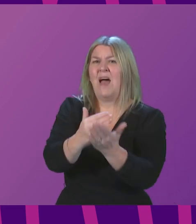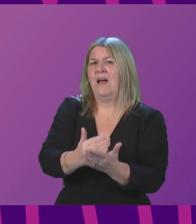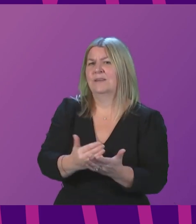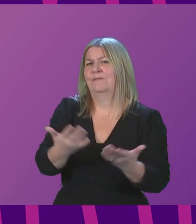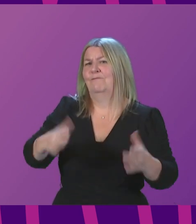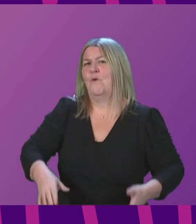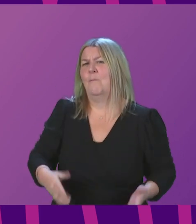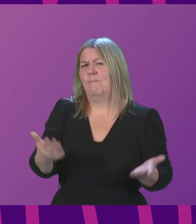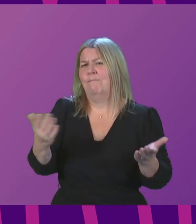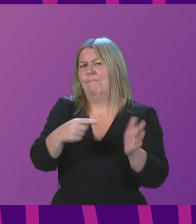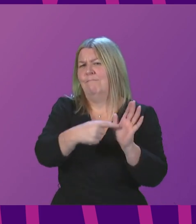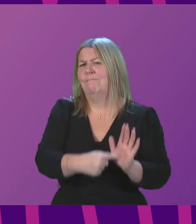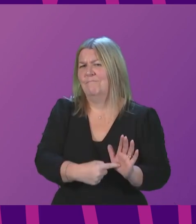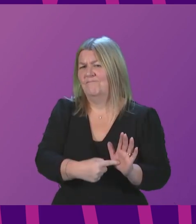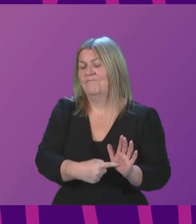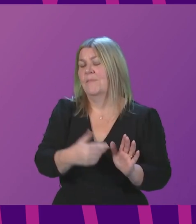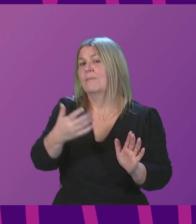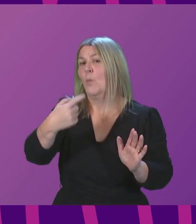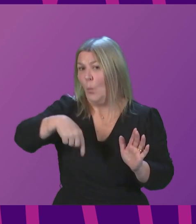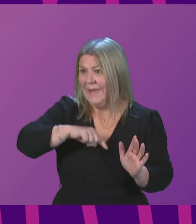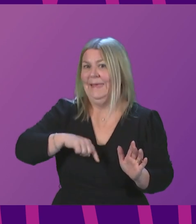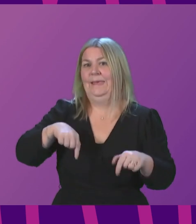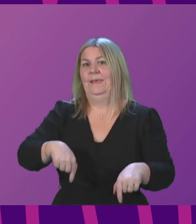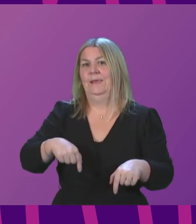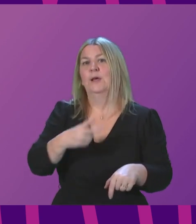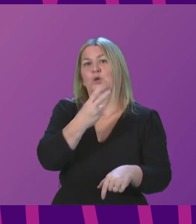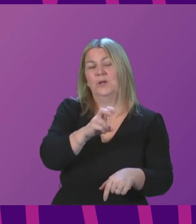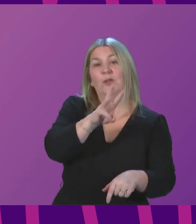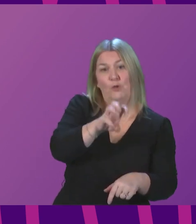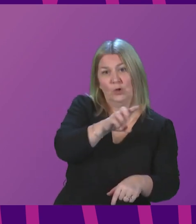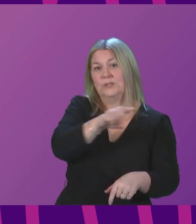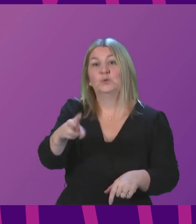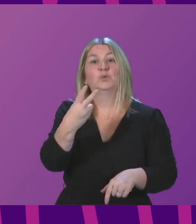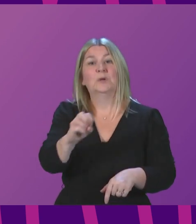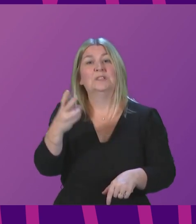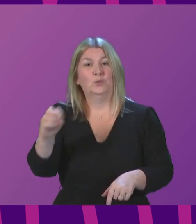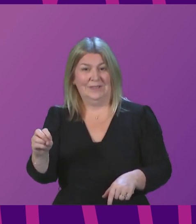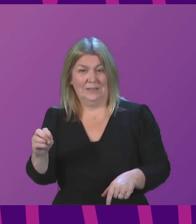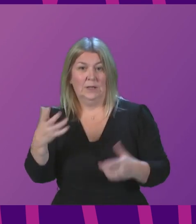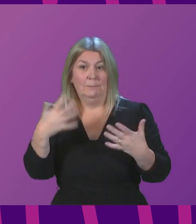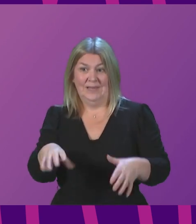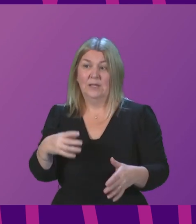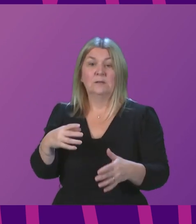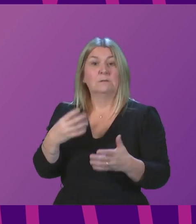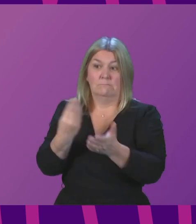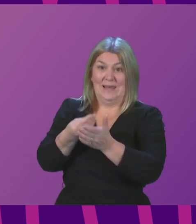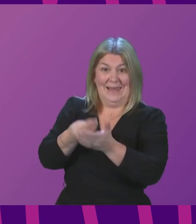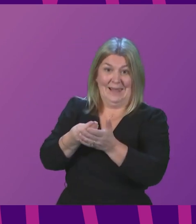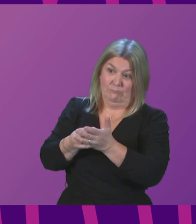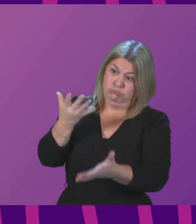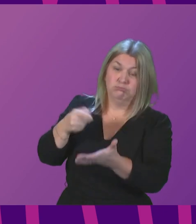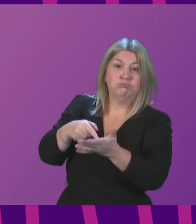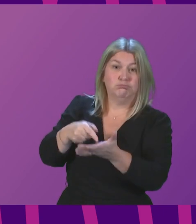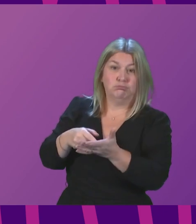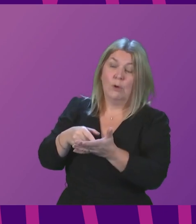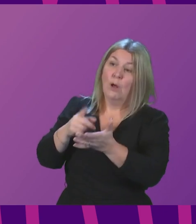We have, in the period between 2013 and 2020, delivered a cash terms revenue budget increase to Scotland's